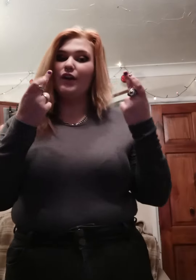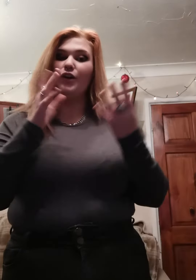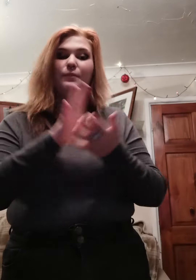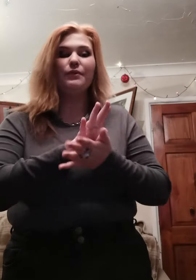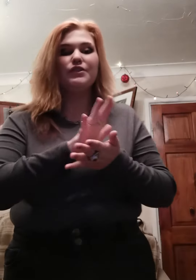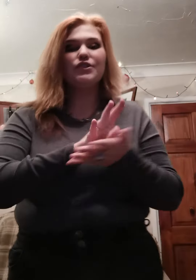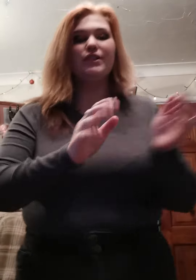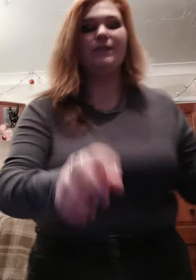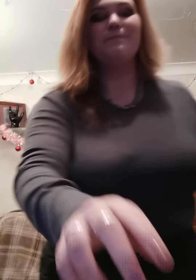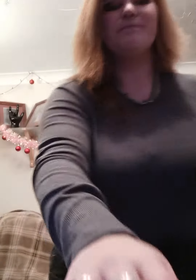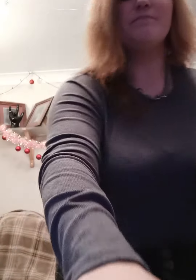I hope you enjoy.